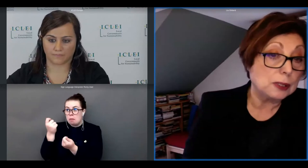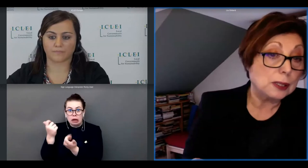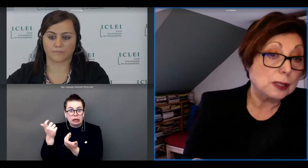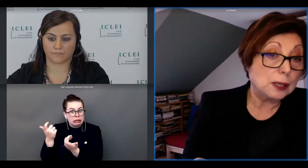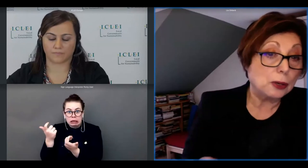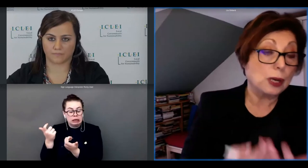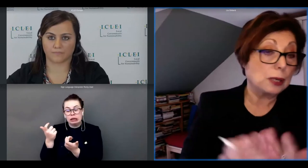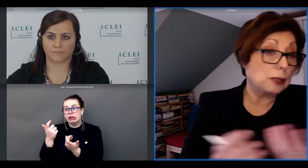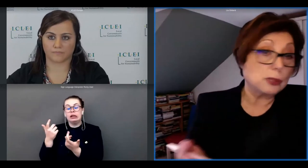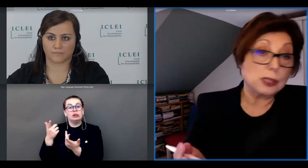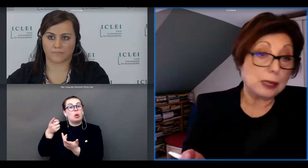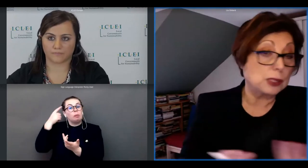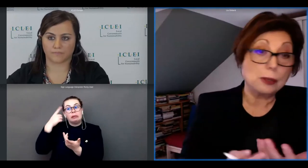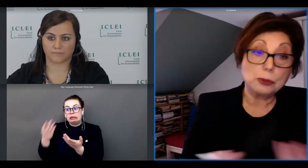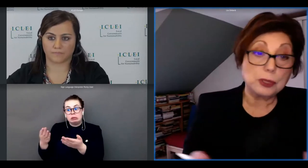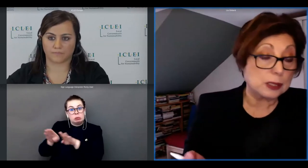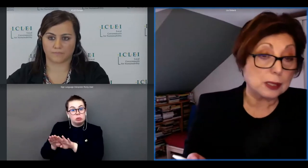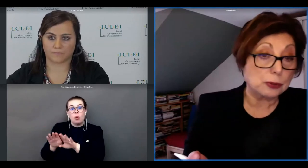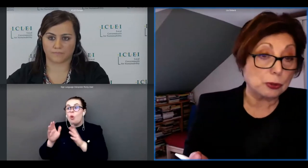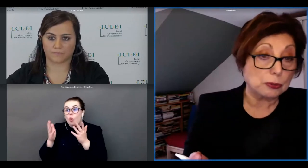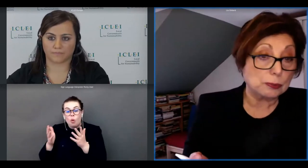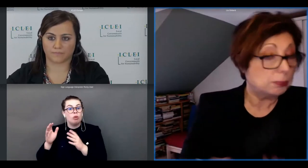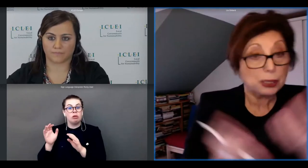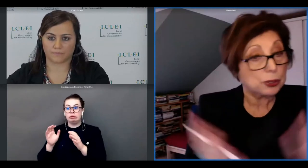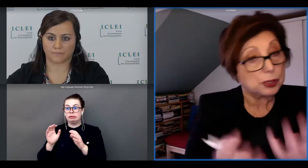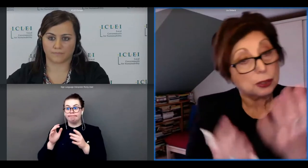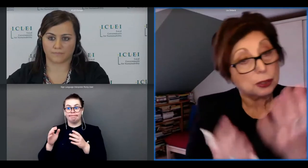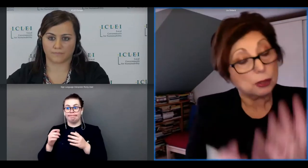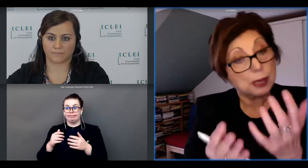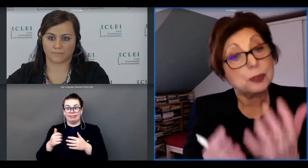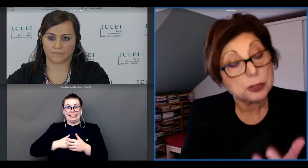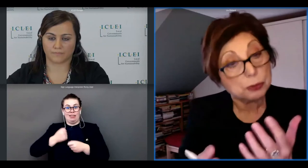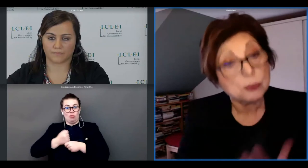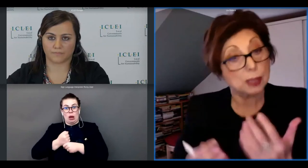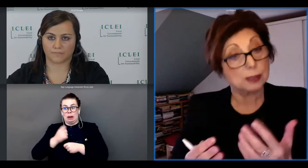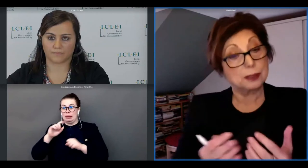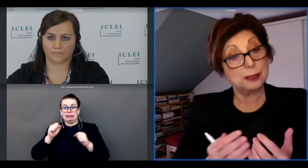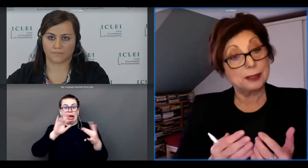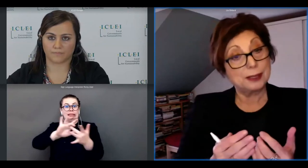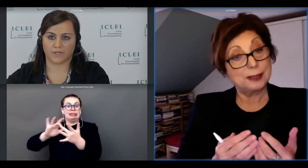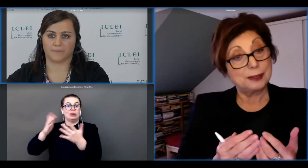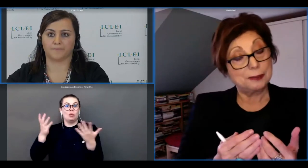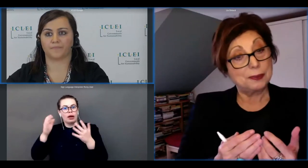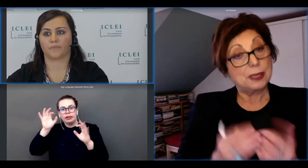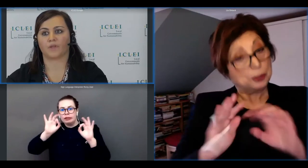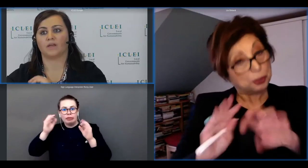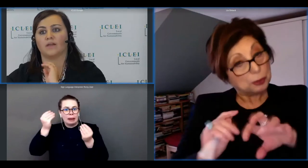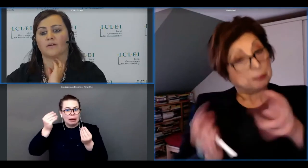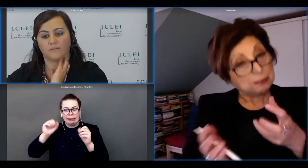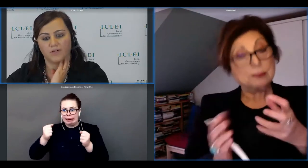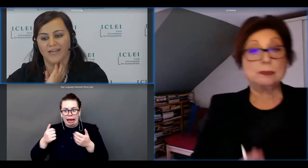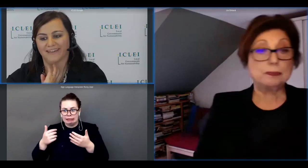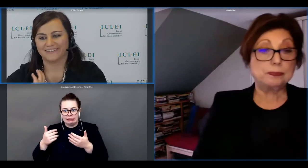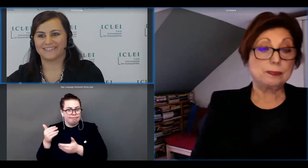down or are not in touch with their audiences at all because they don't have the means to do that yeah so